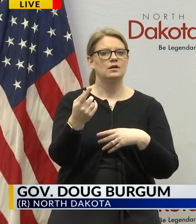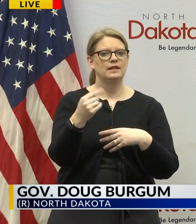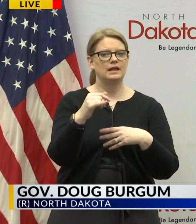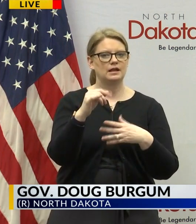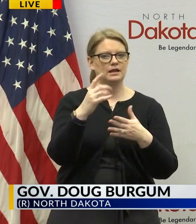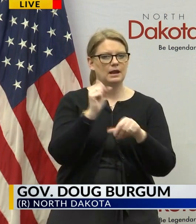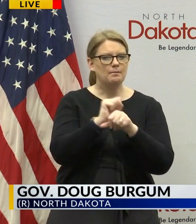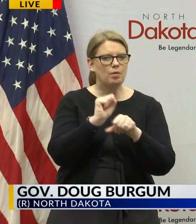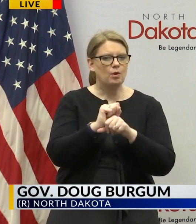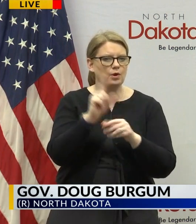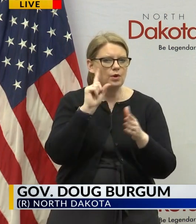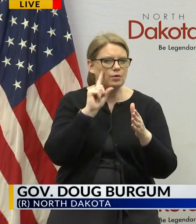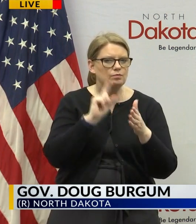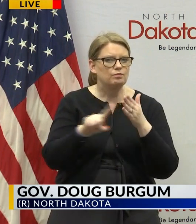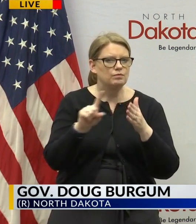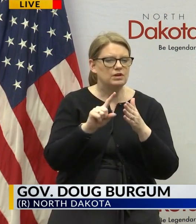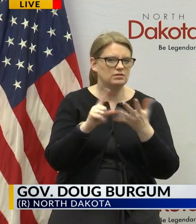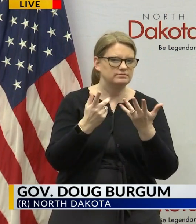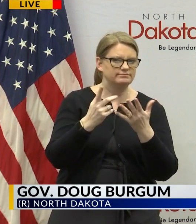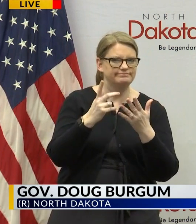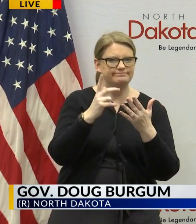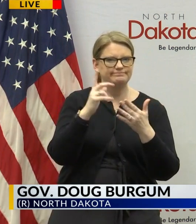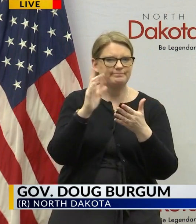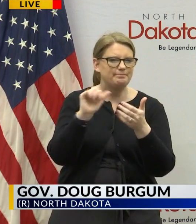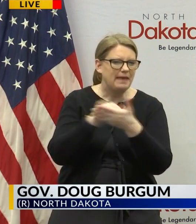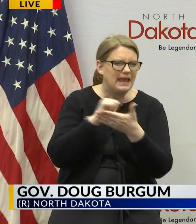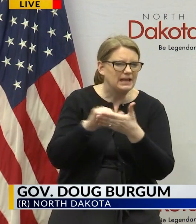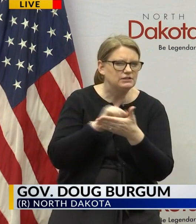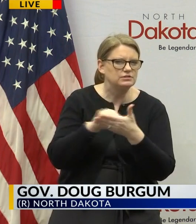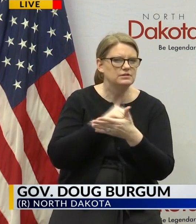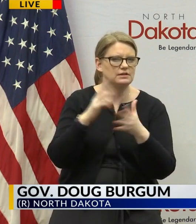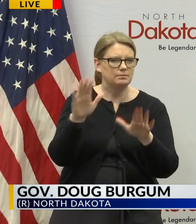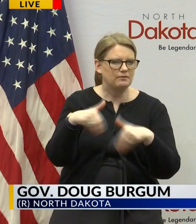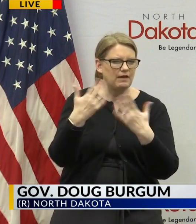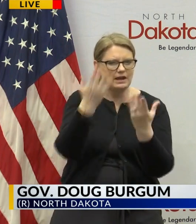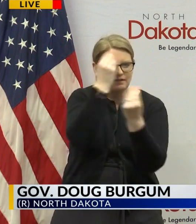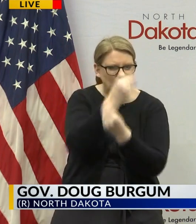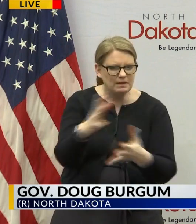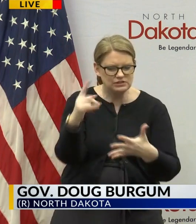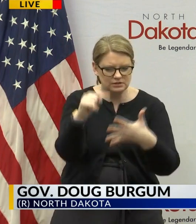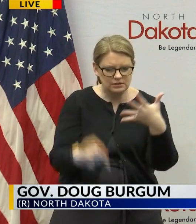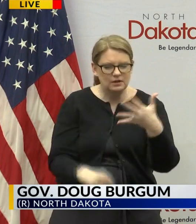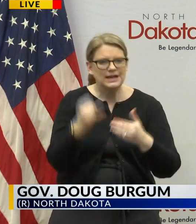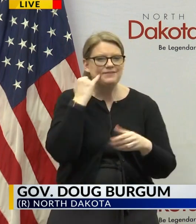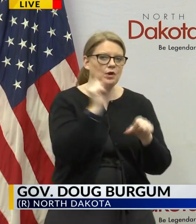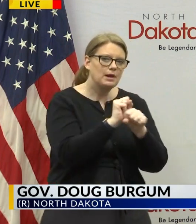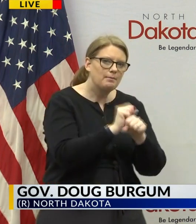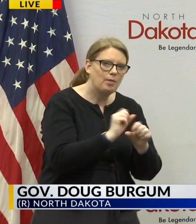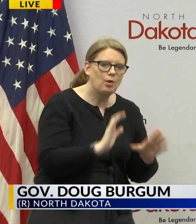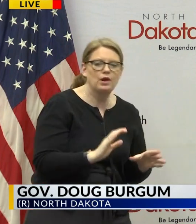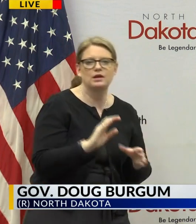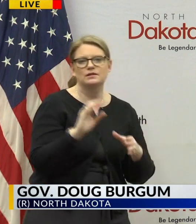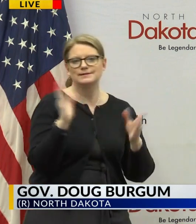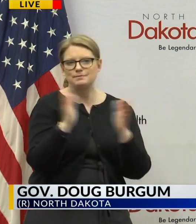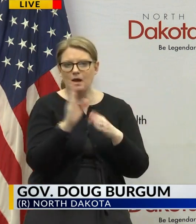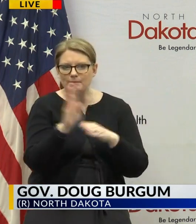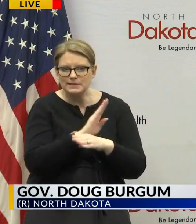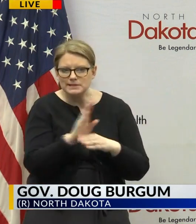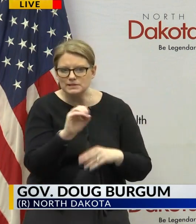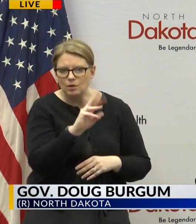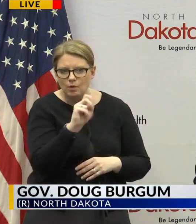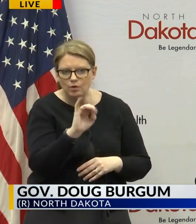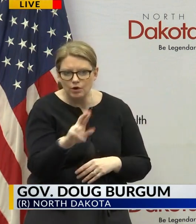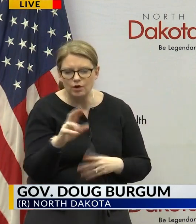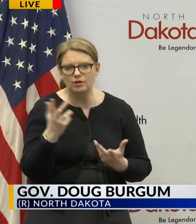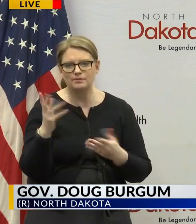page combining information across all these organizations so if you're an employer a small business owner and entrepreneur again the